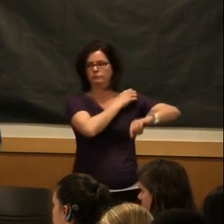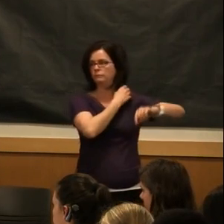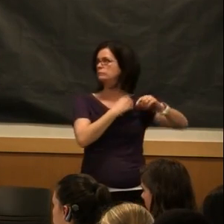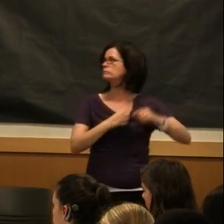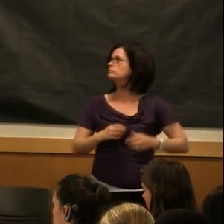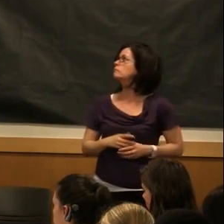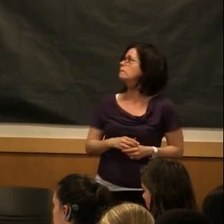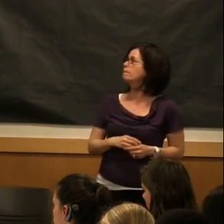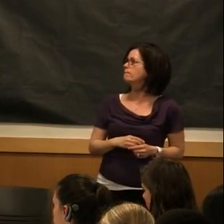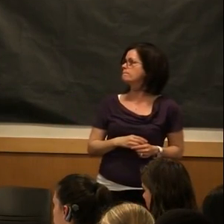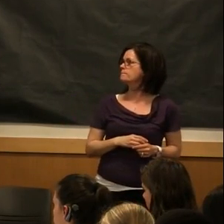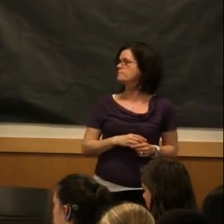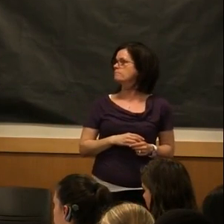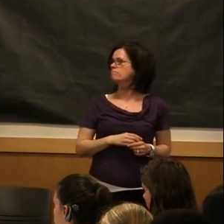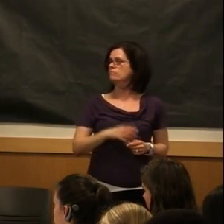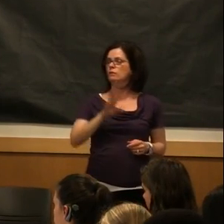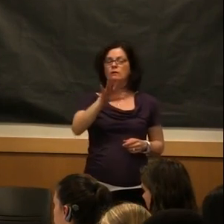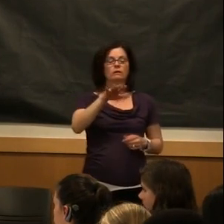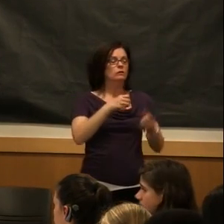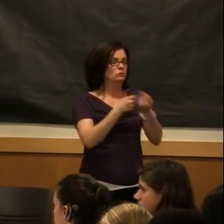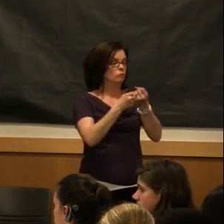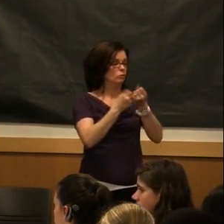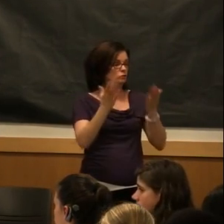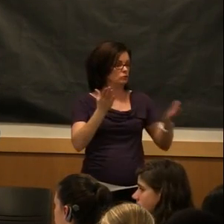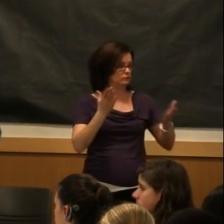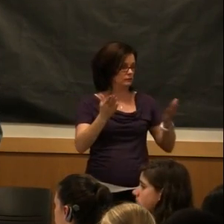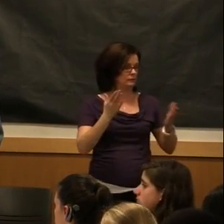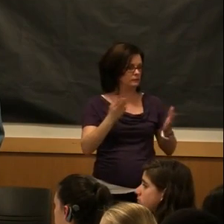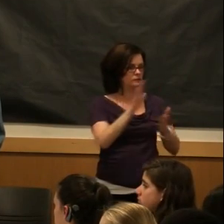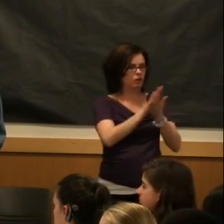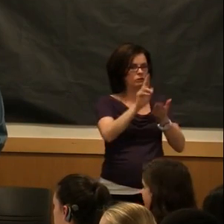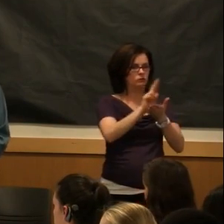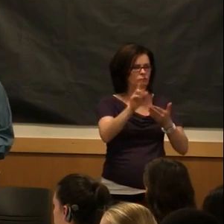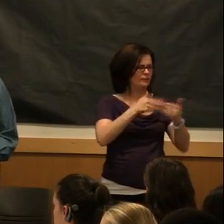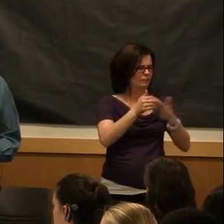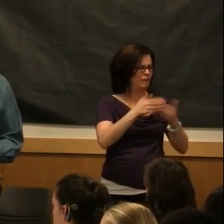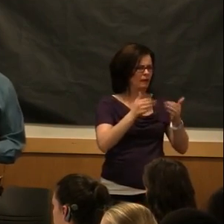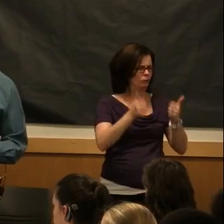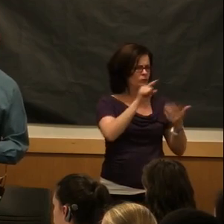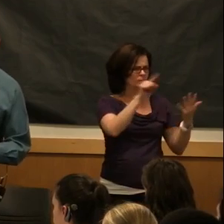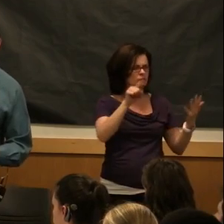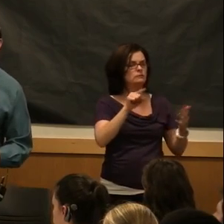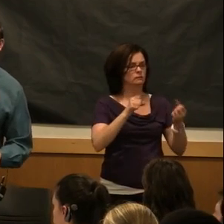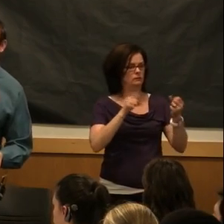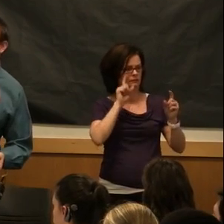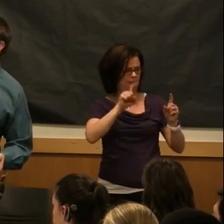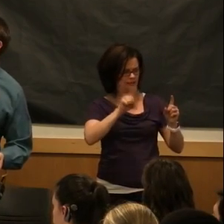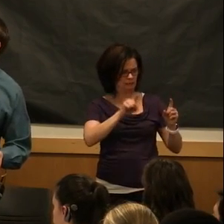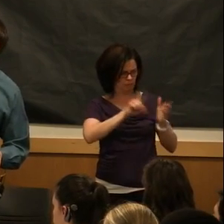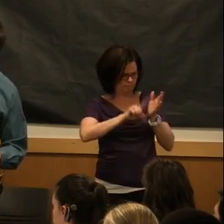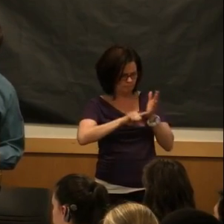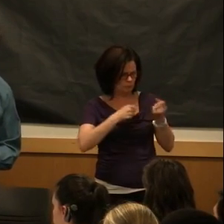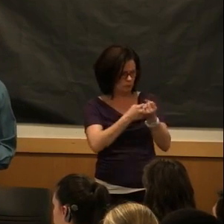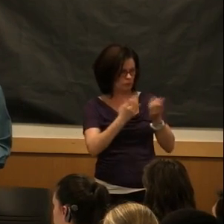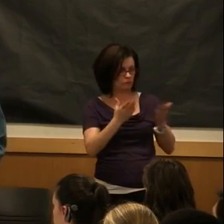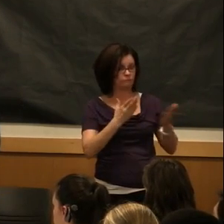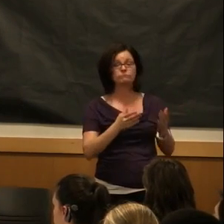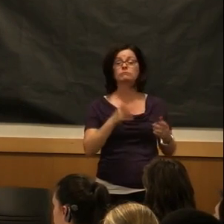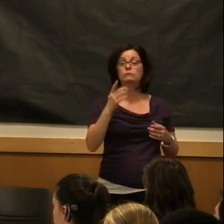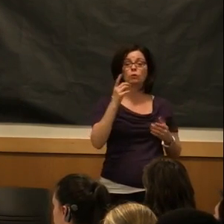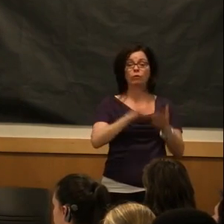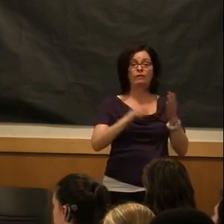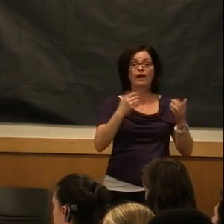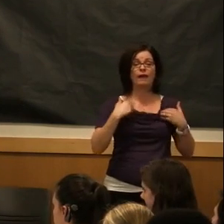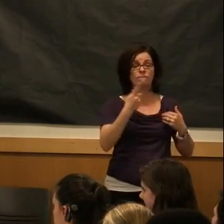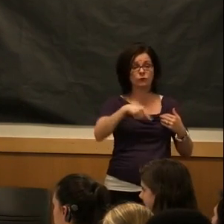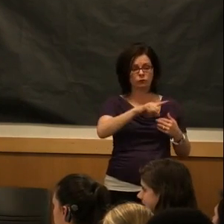Then, you need to be looking at support services when you're looking at college and universities. What is there for you? At UCCS, we have our